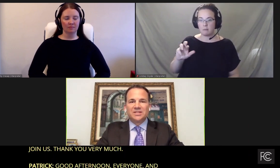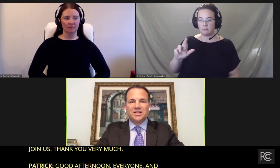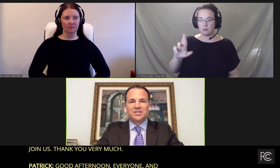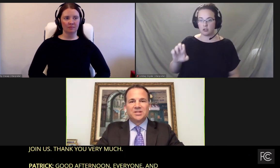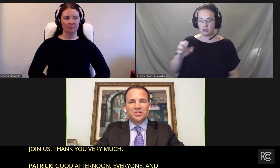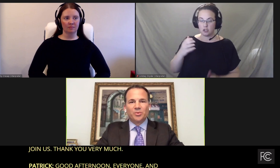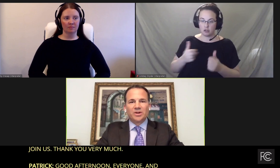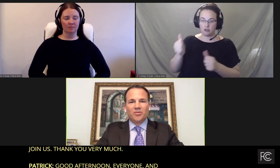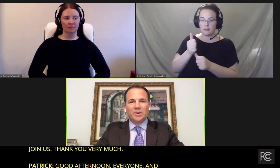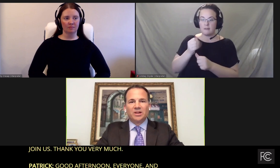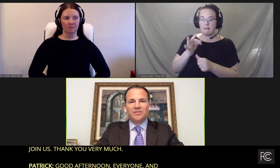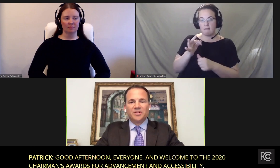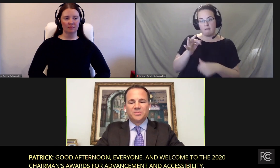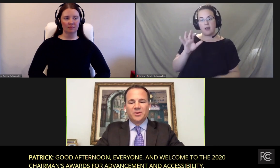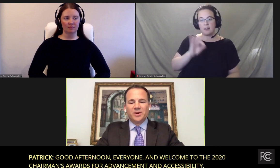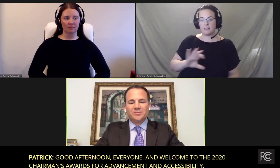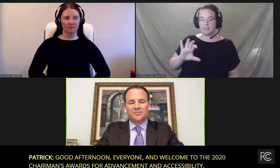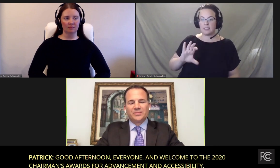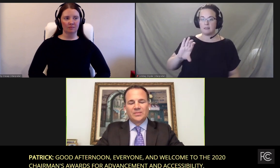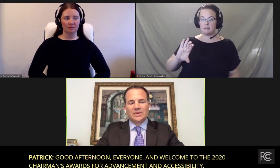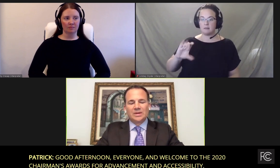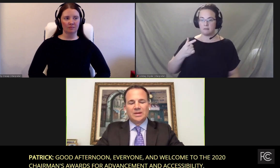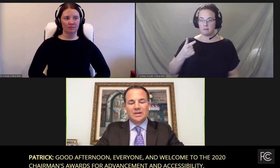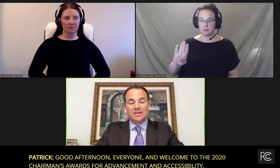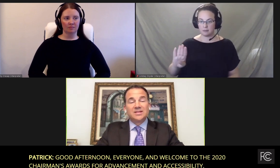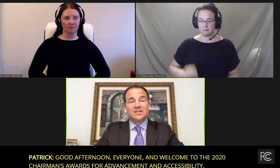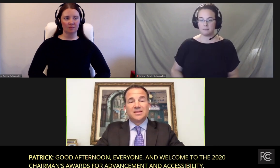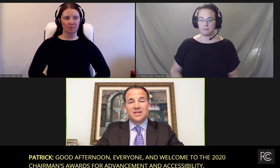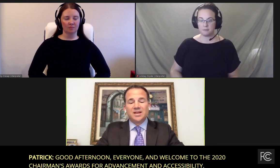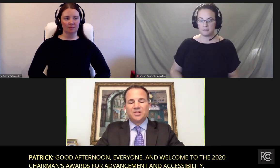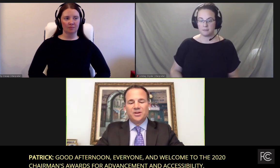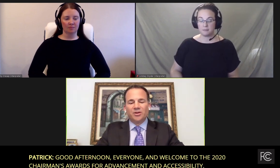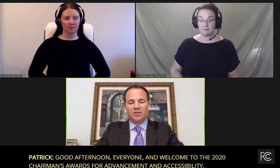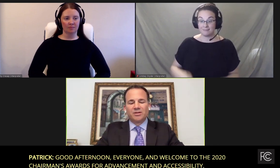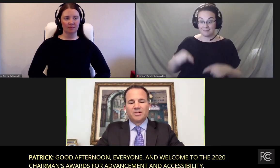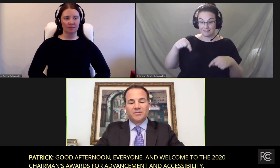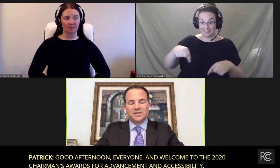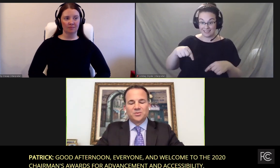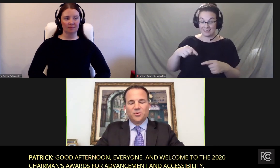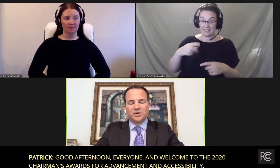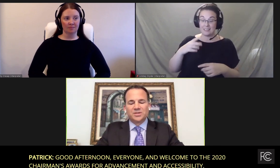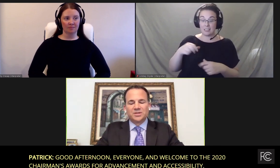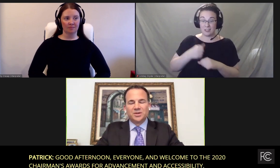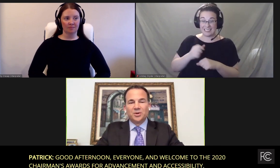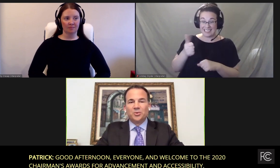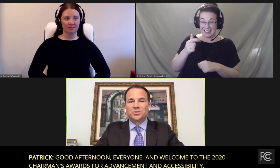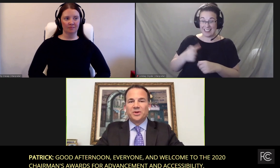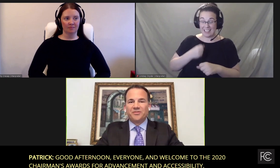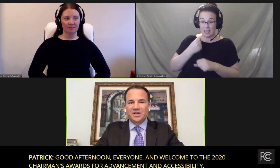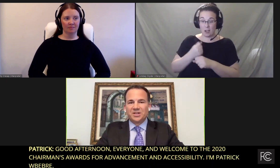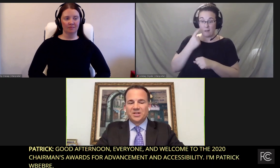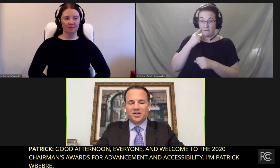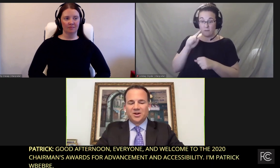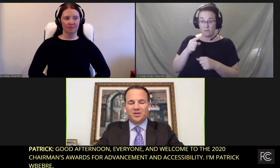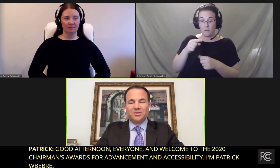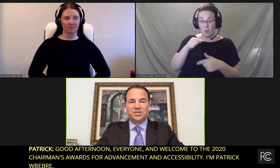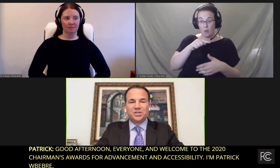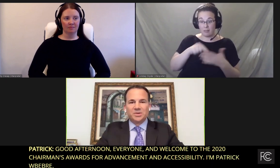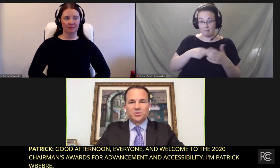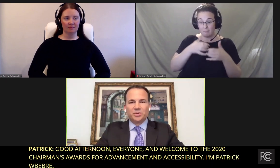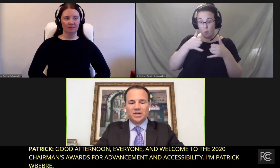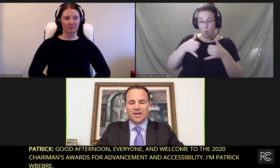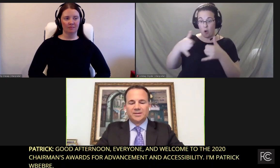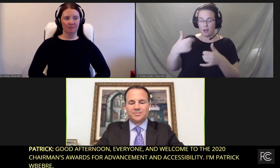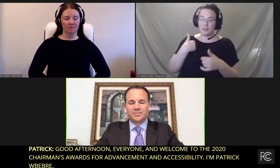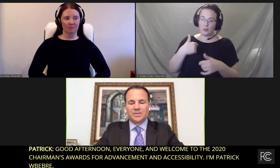Chief of the FCC's Consumer and Governmental Affairs Bureau. This is the 10th year of these awards, which we affectionately call